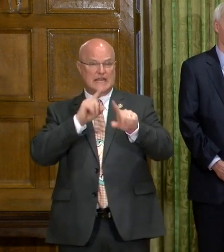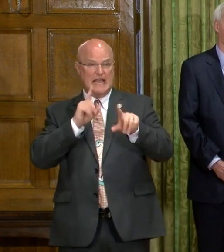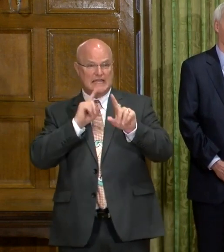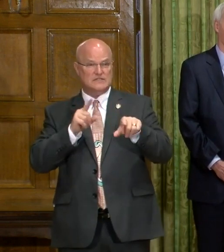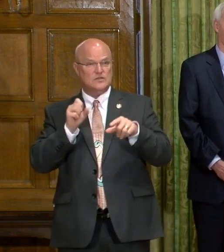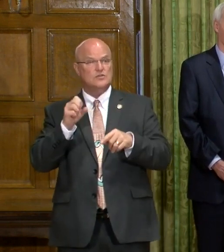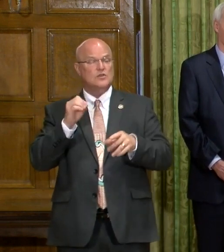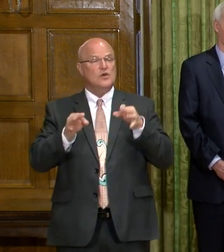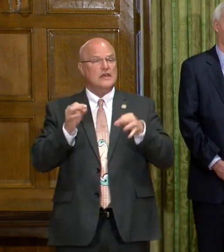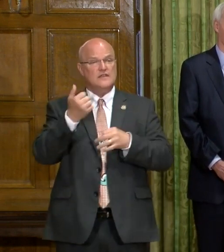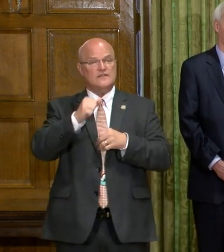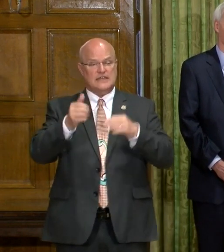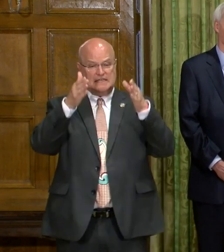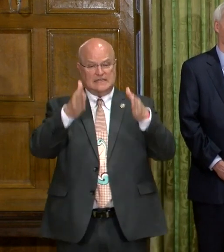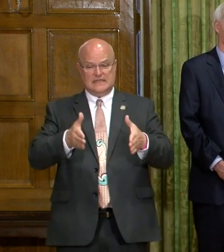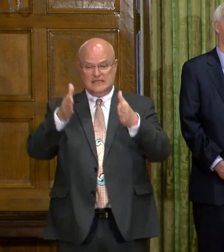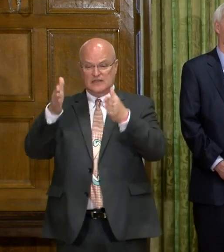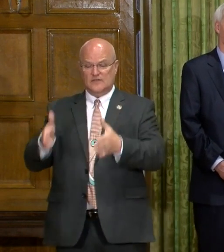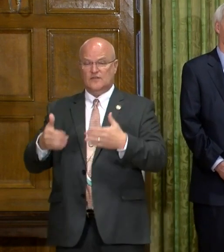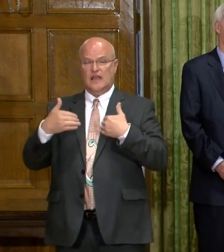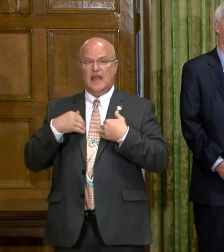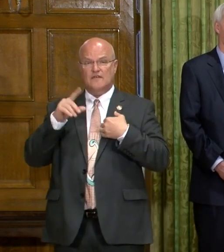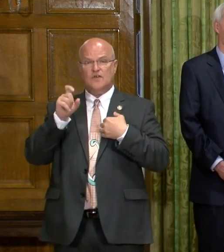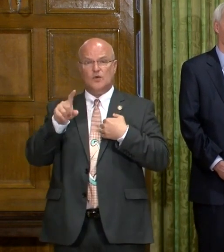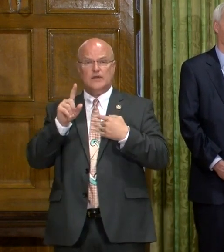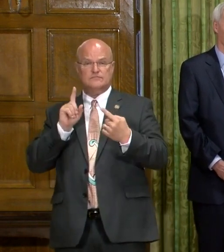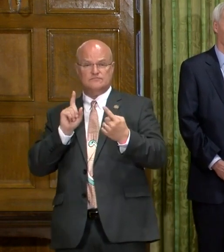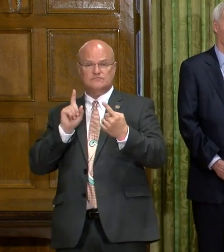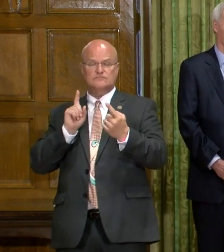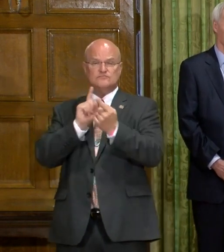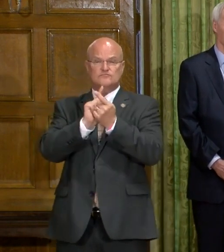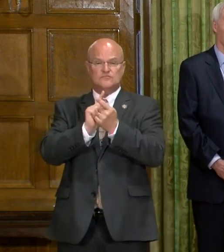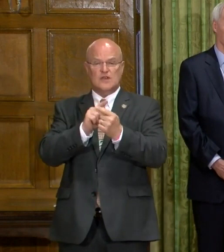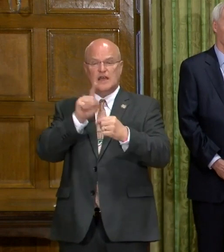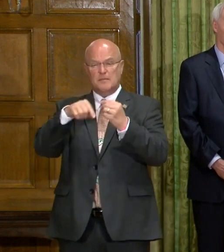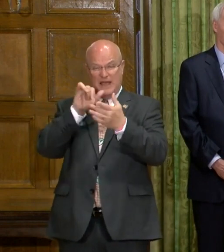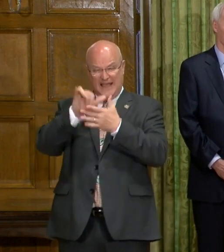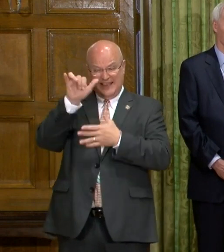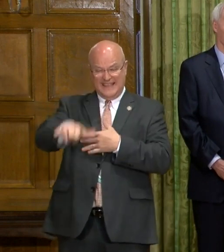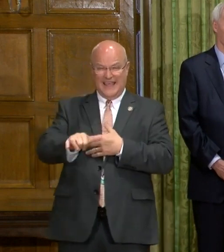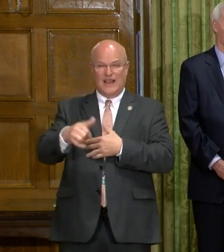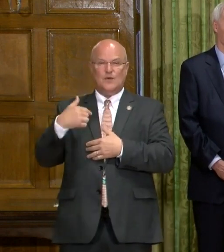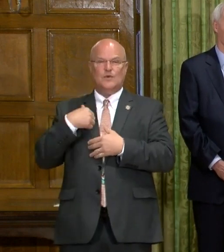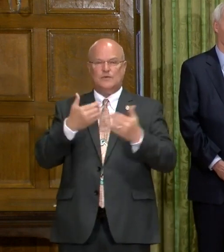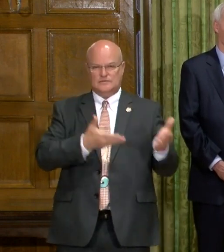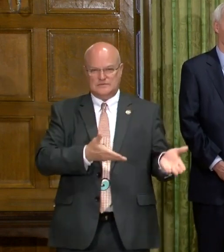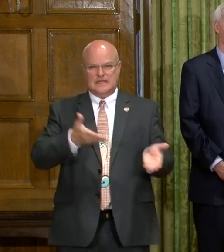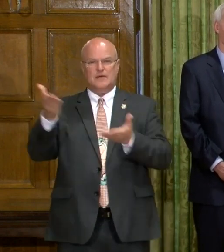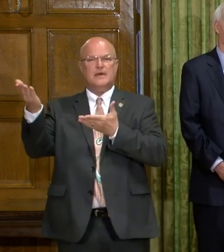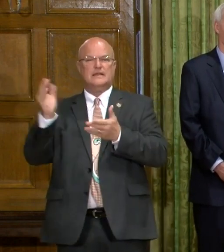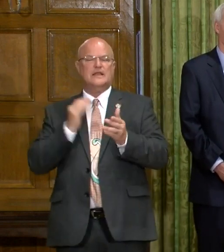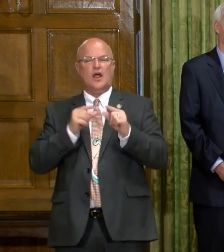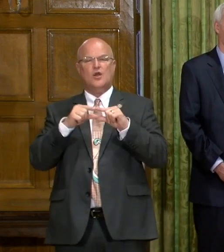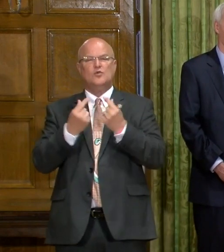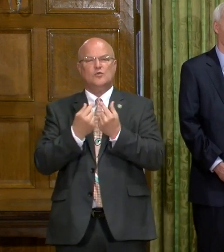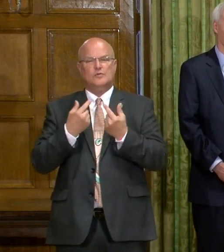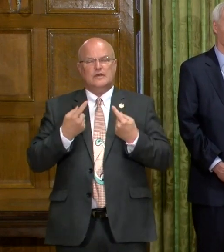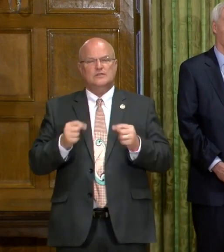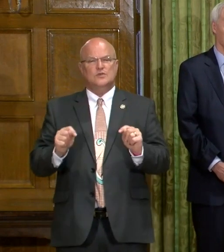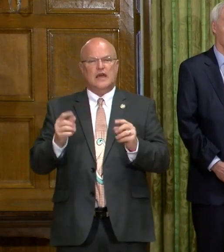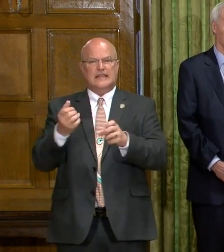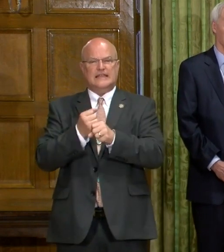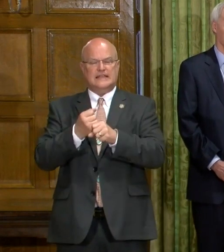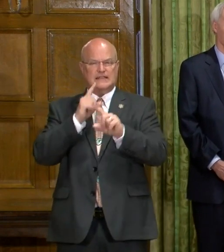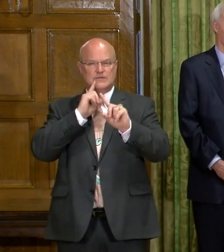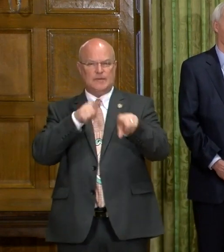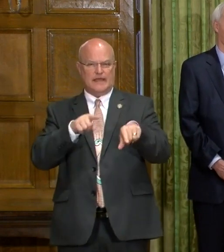and answers. And so if any individuals pose questions related to that, we will definitely take that back to our physicians group and try to